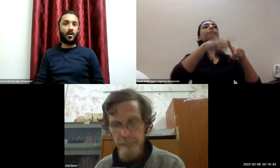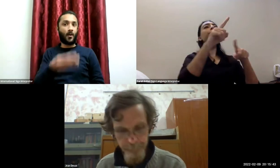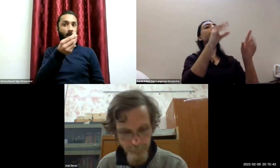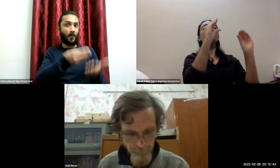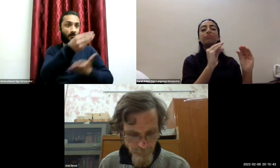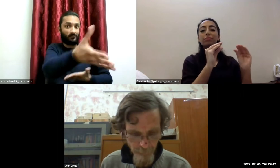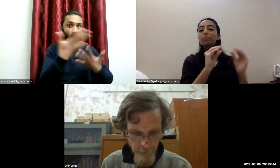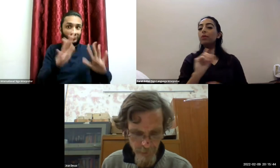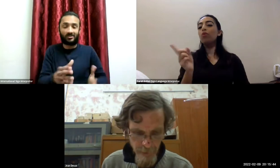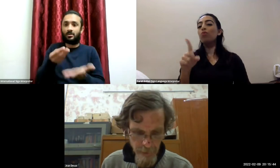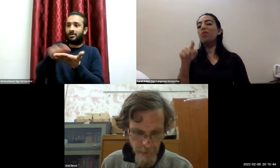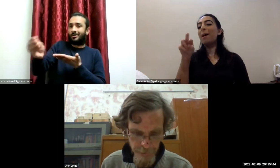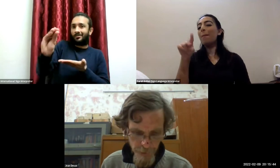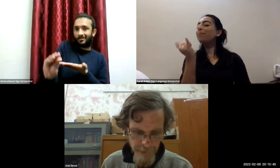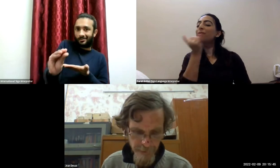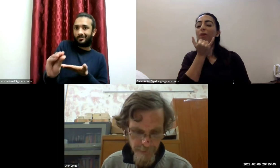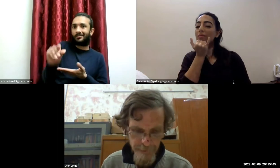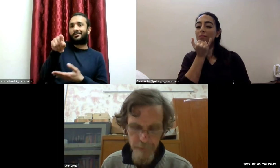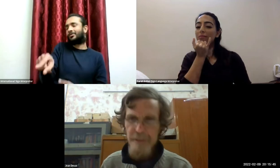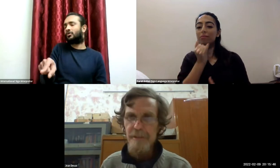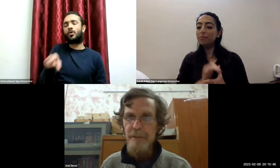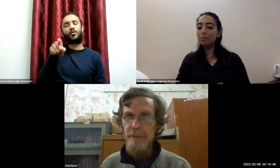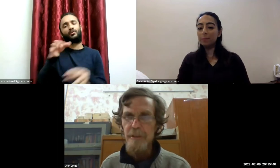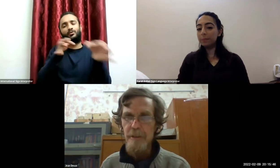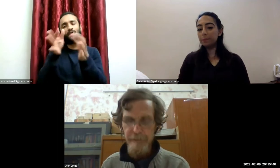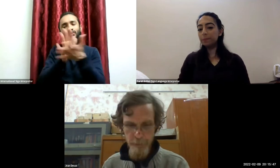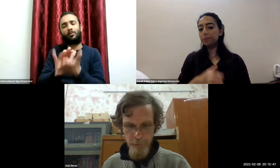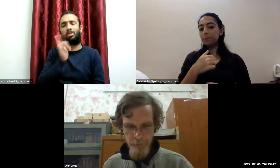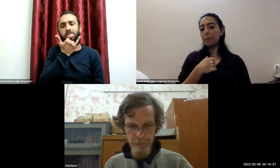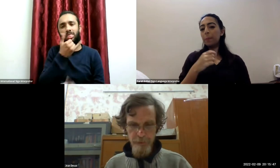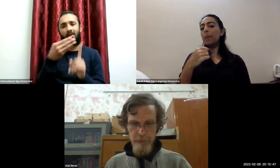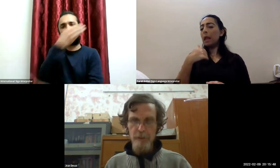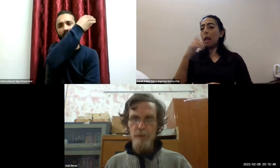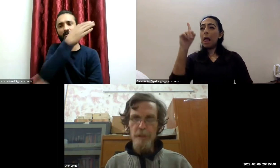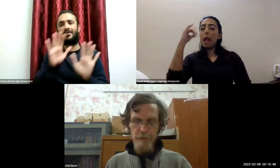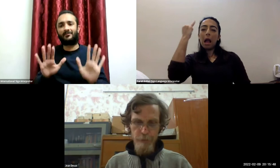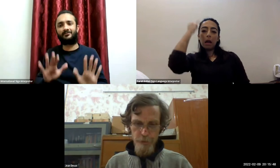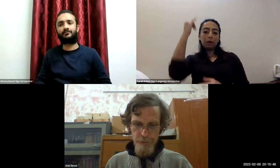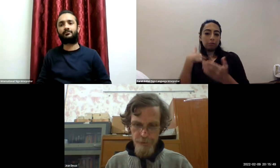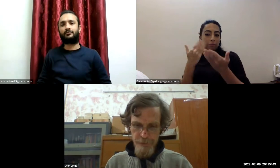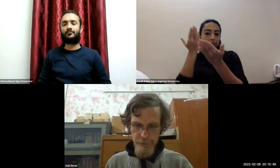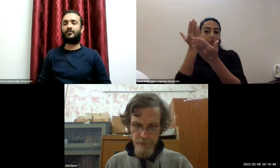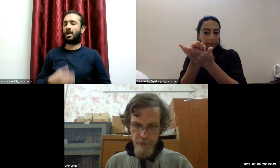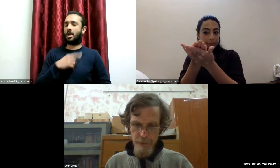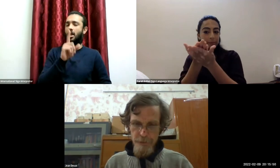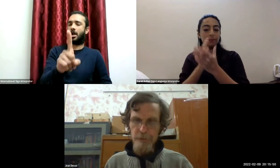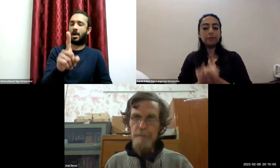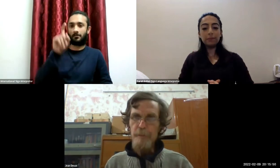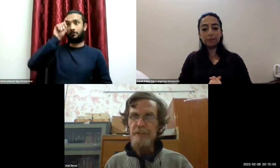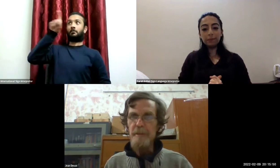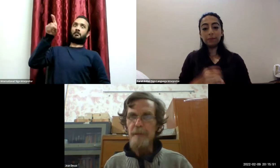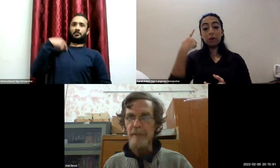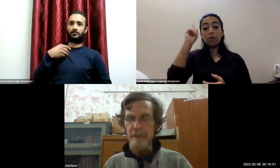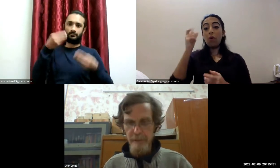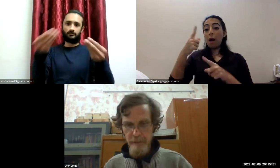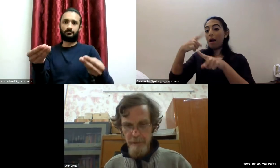value i should mention that there is an alternative approach which focuses not on